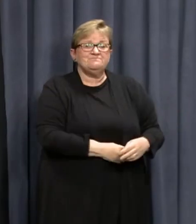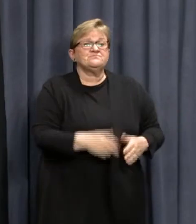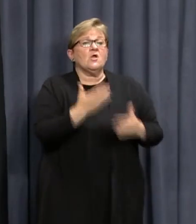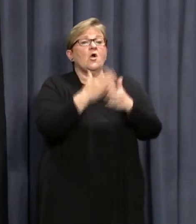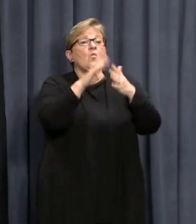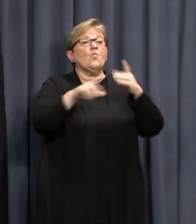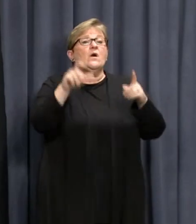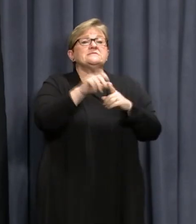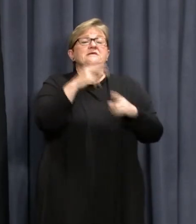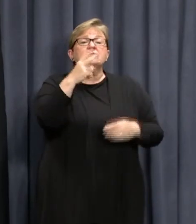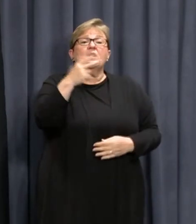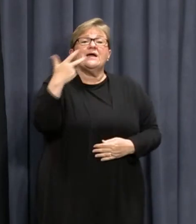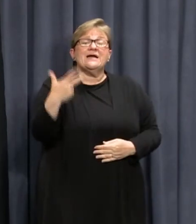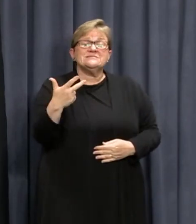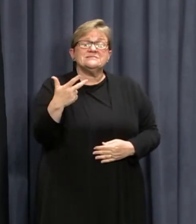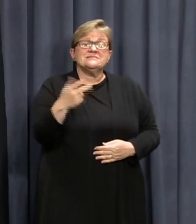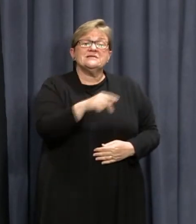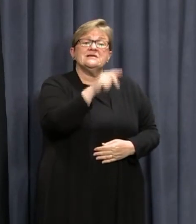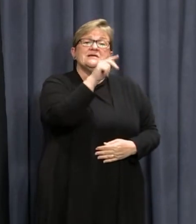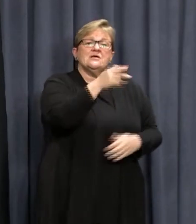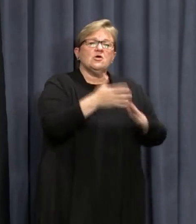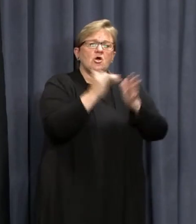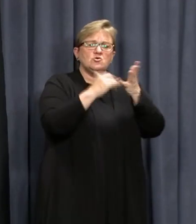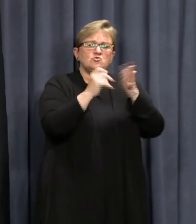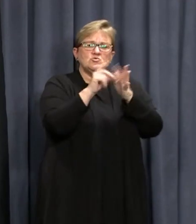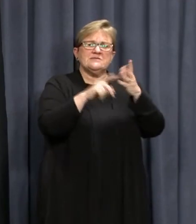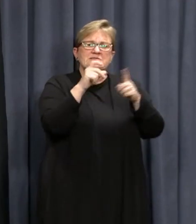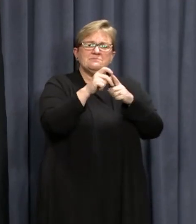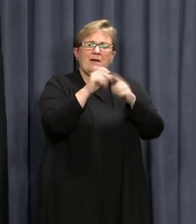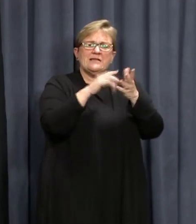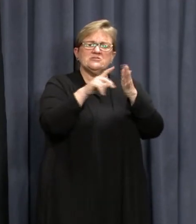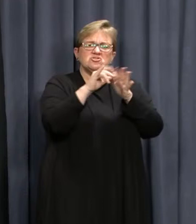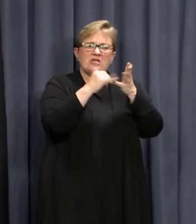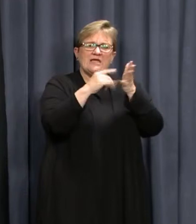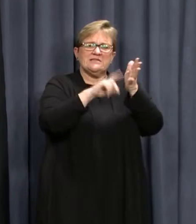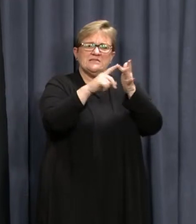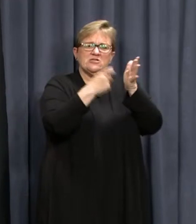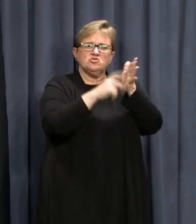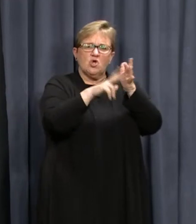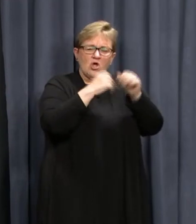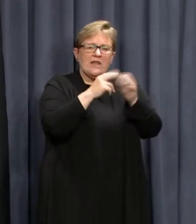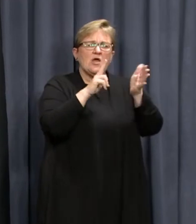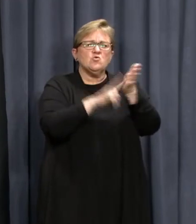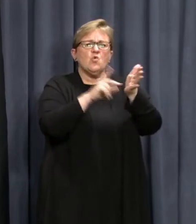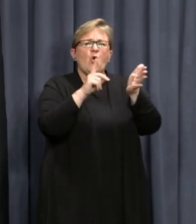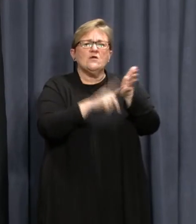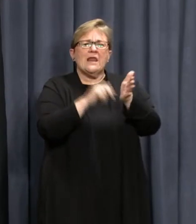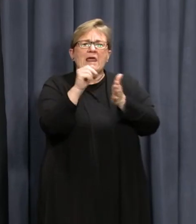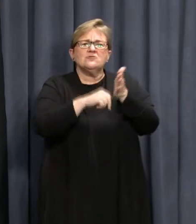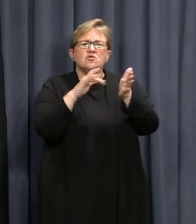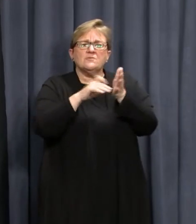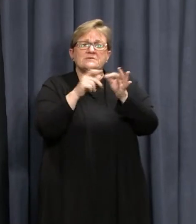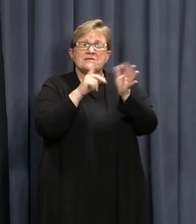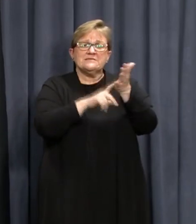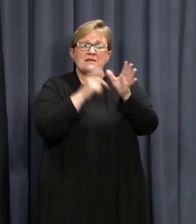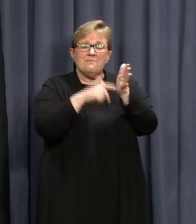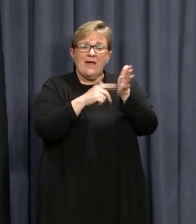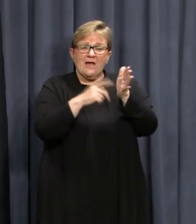On Wednesday 28th, he went to Spud Shed in Stirling, Northland Shopping Centre in Balcata,